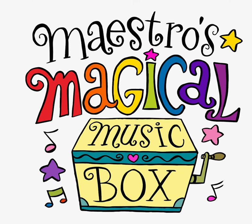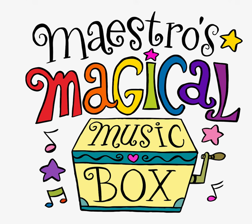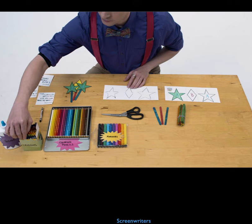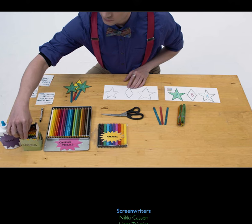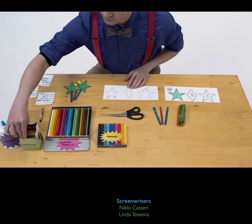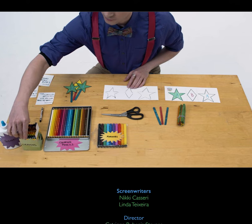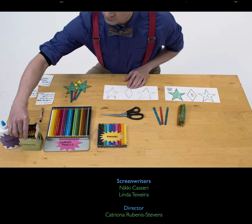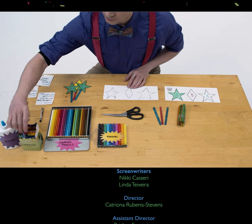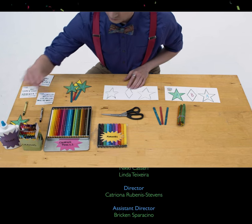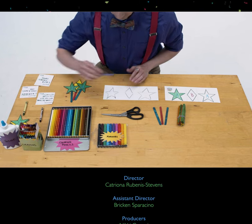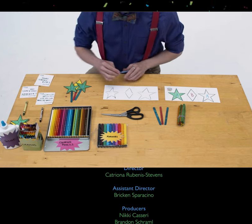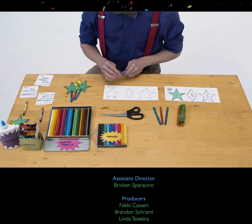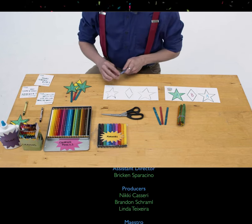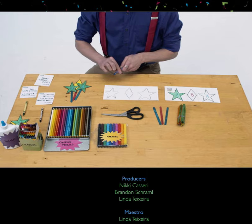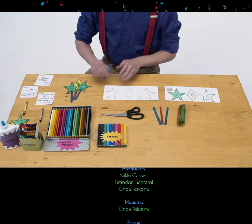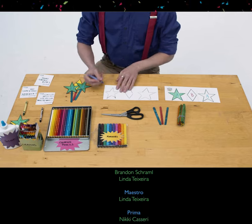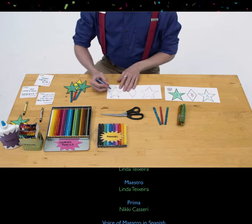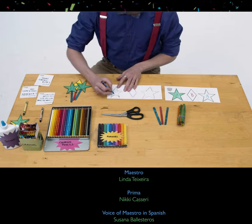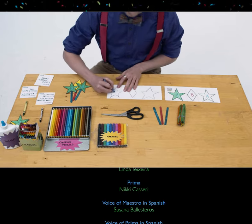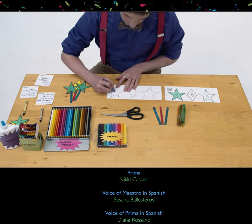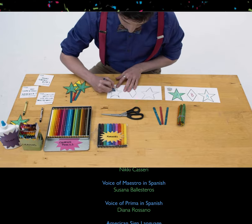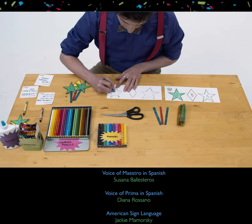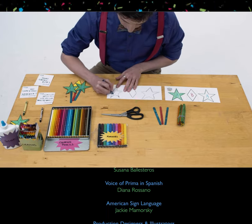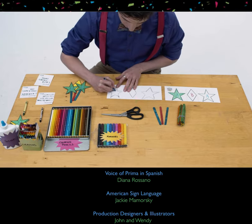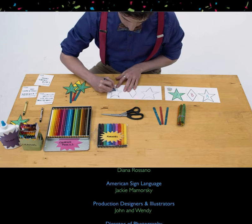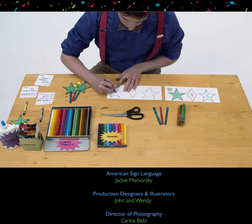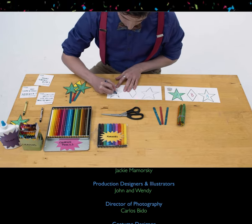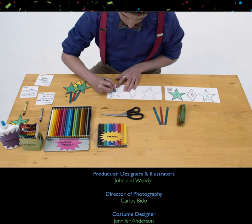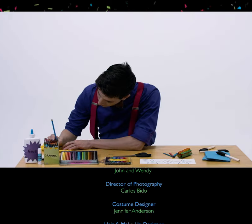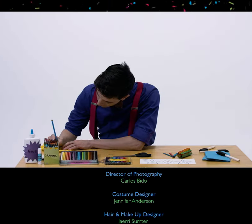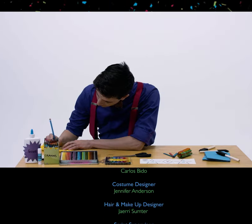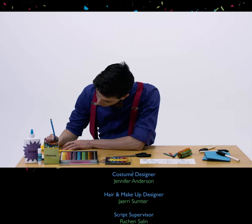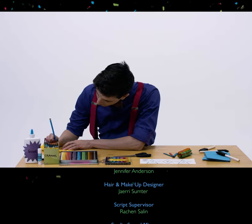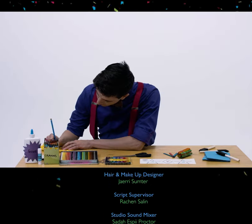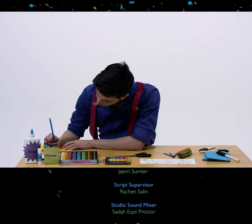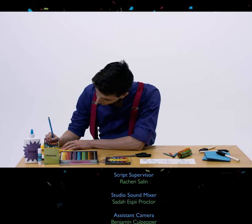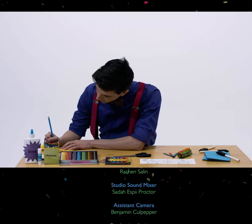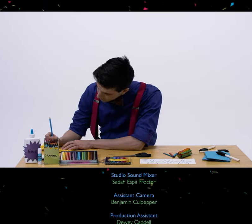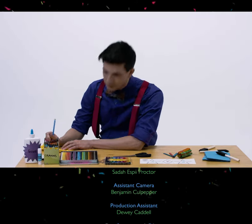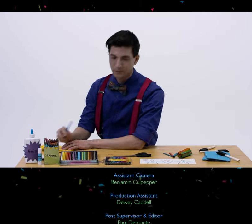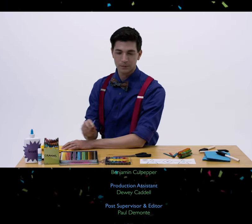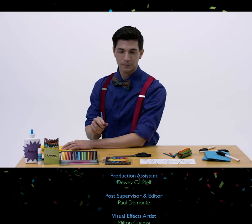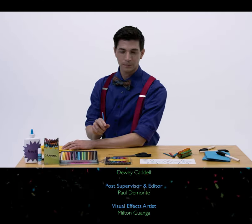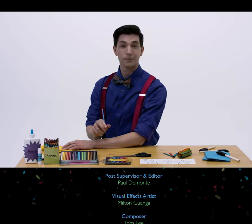Next week on Maestro's Magical Music Box Let's craft together In our very first how-to video with Mr. Kirk